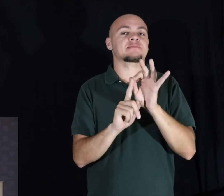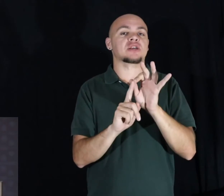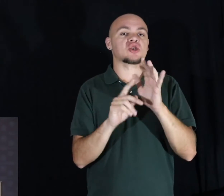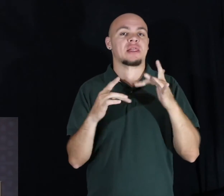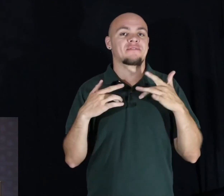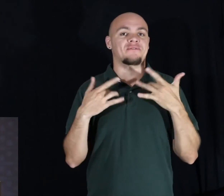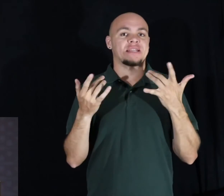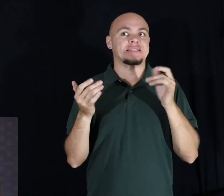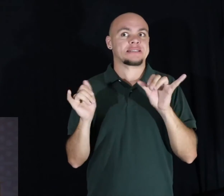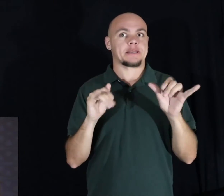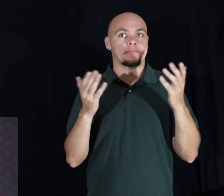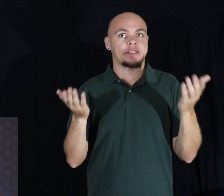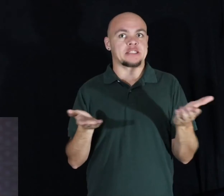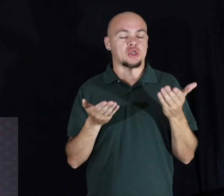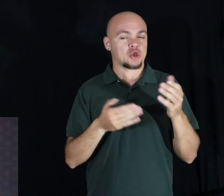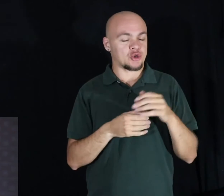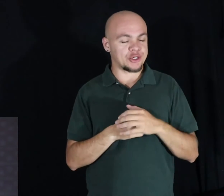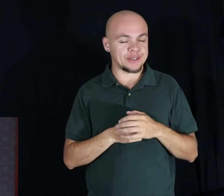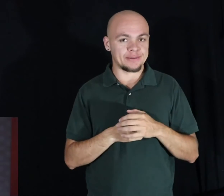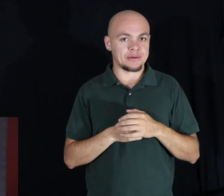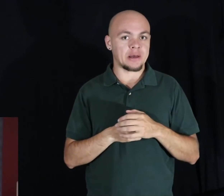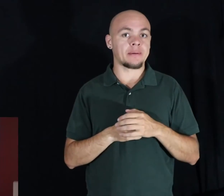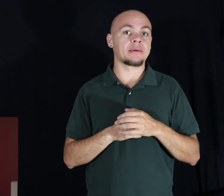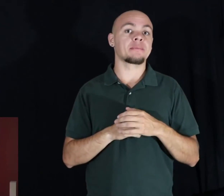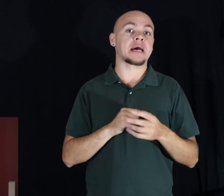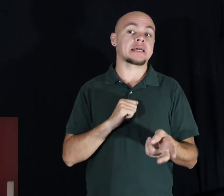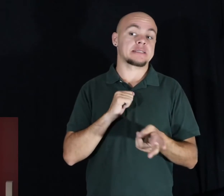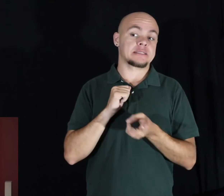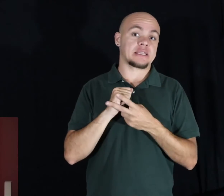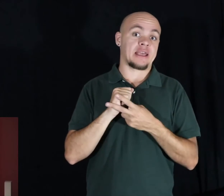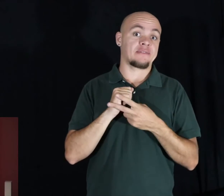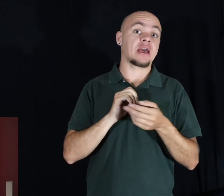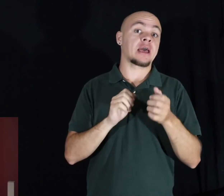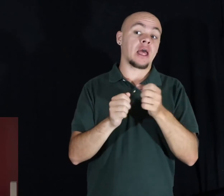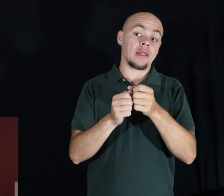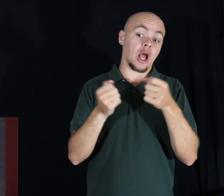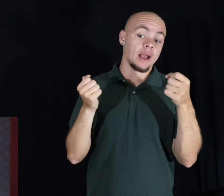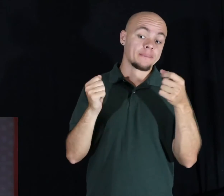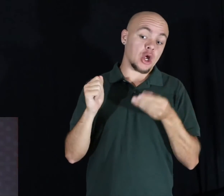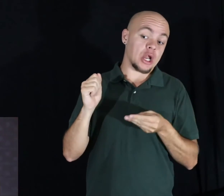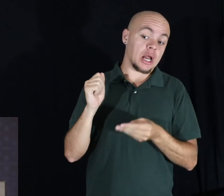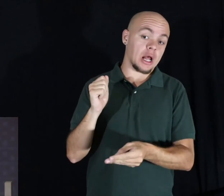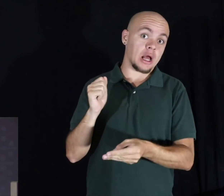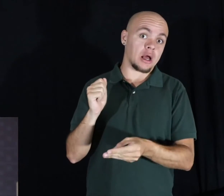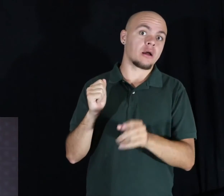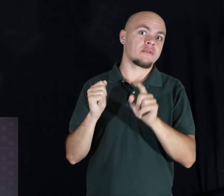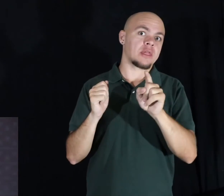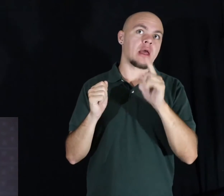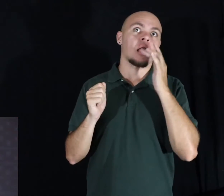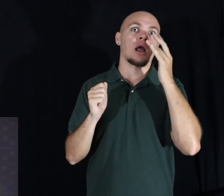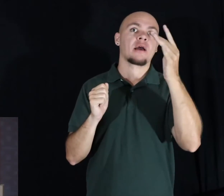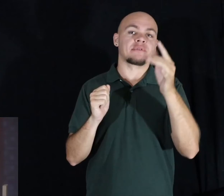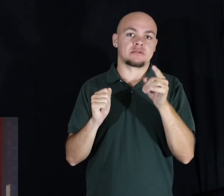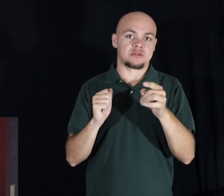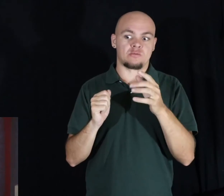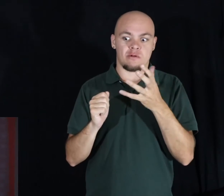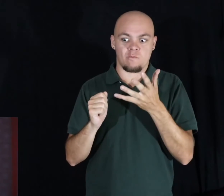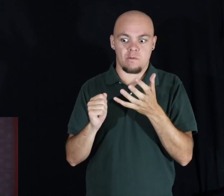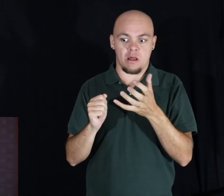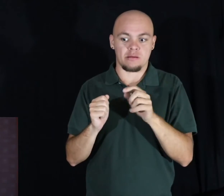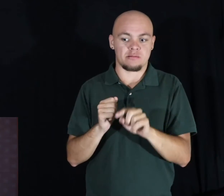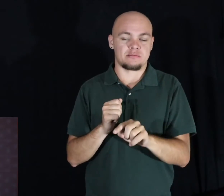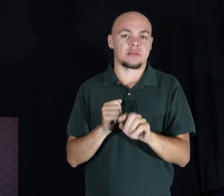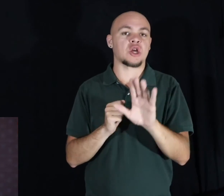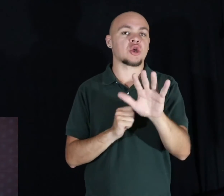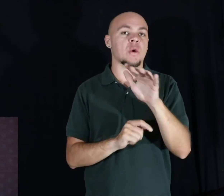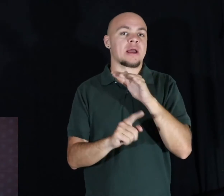this. Just don't keep a stash underneath the cupboard if you know that they're going to be an issue for you. That's how you